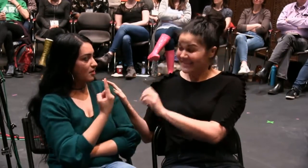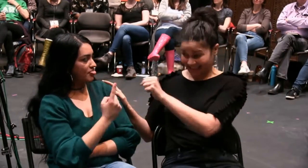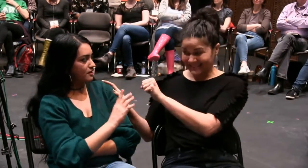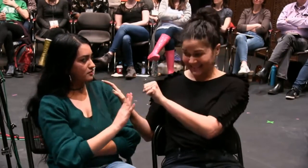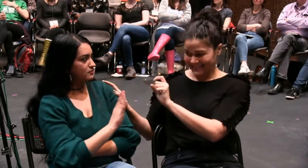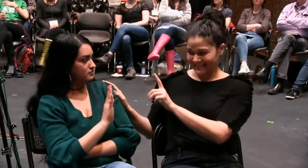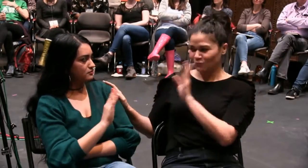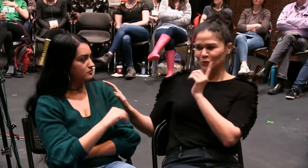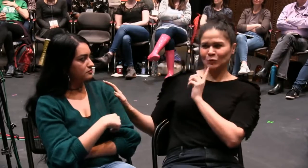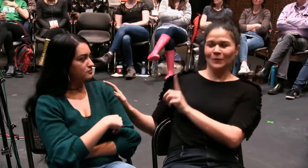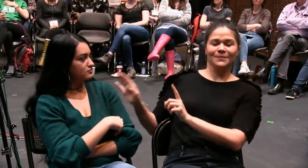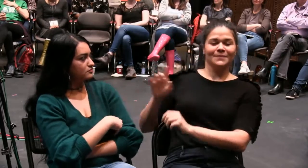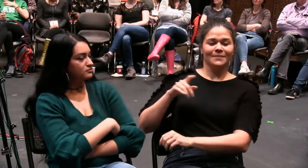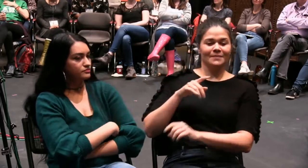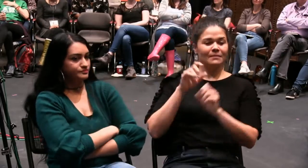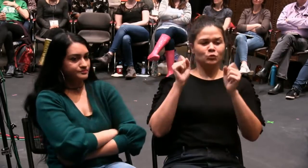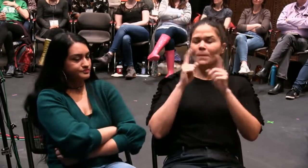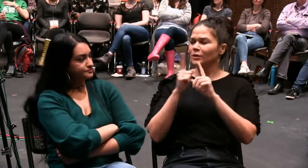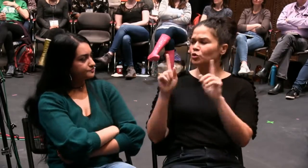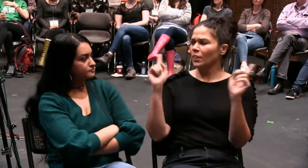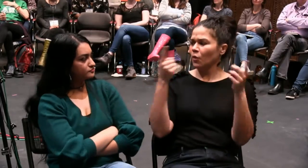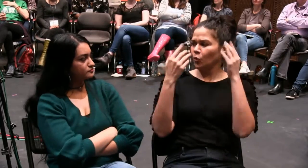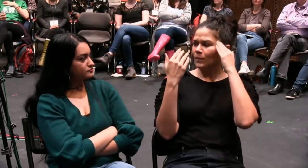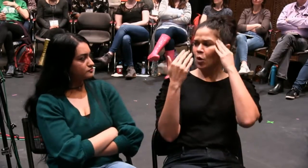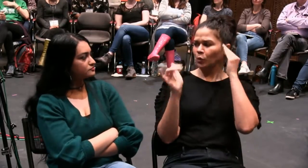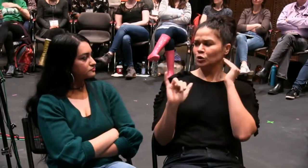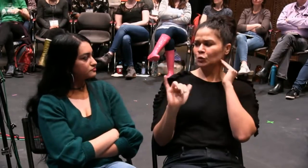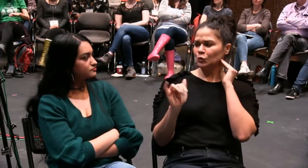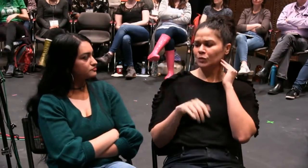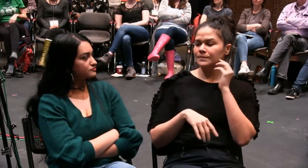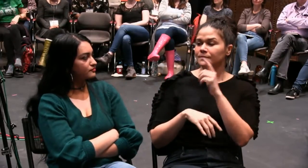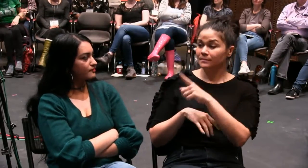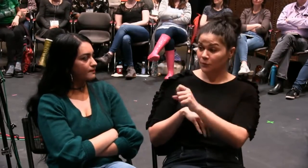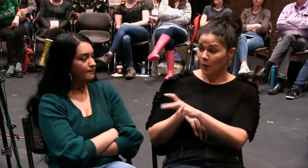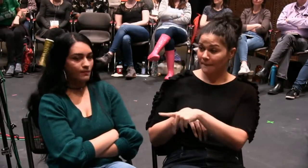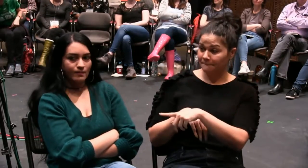And I add something before we are replaced by others from the audience.